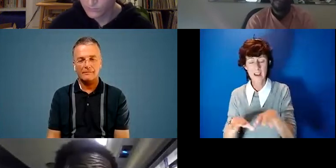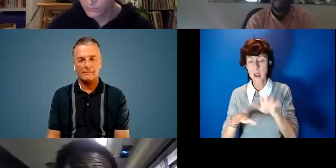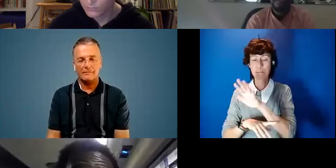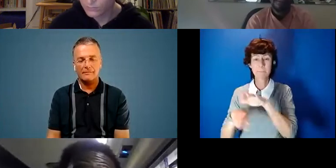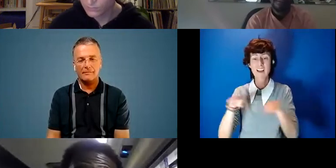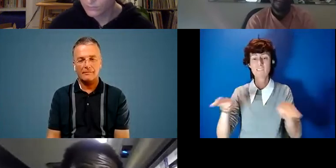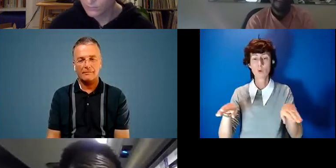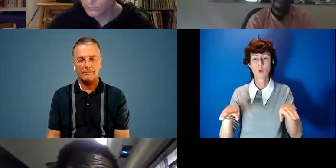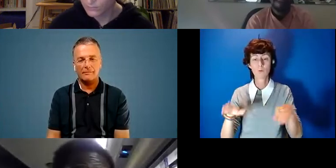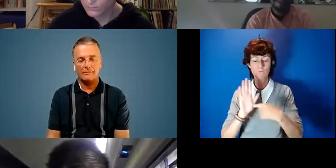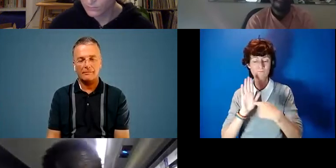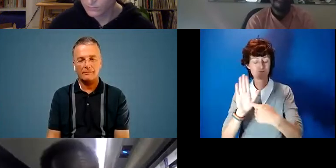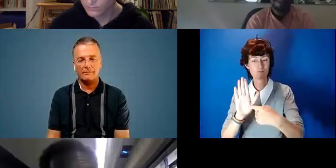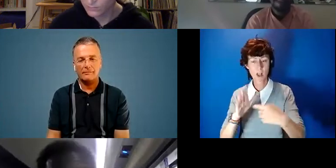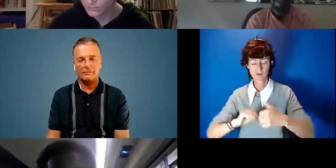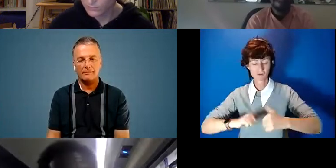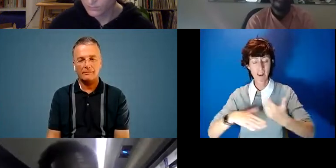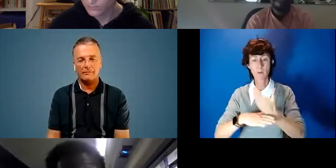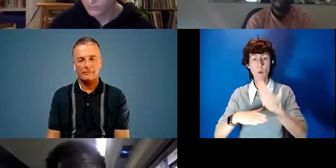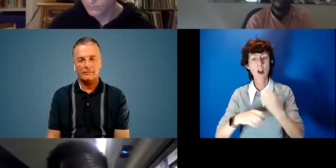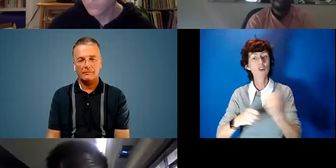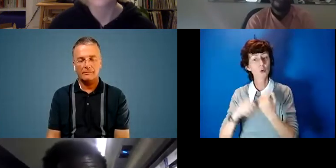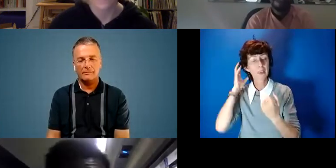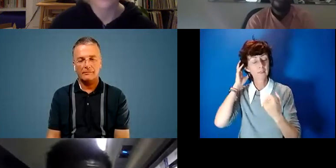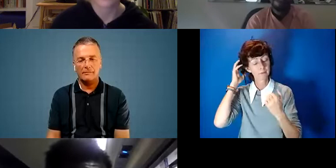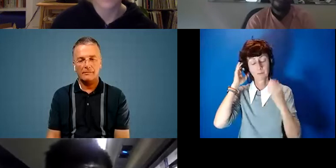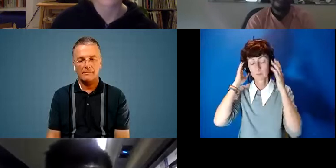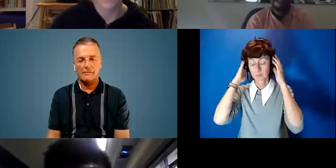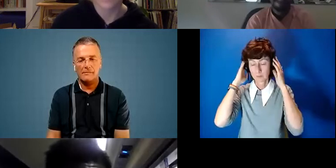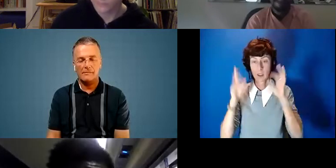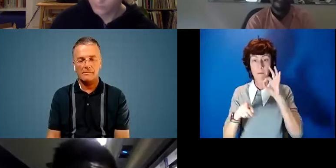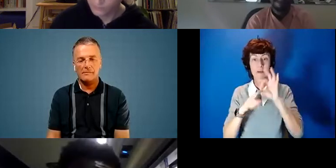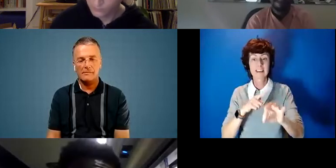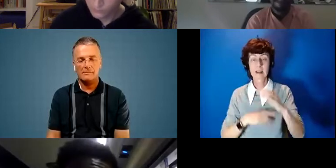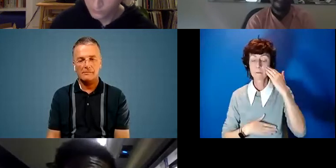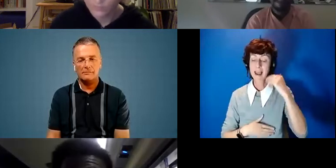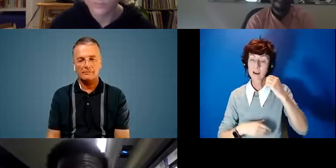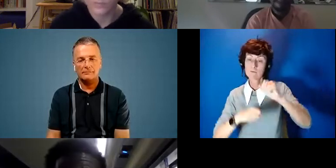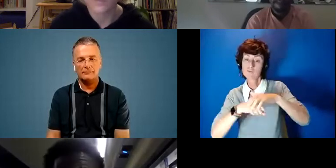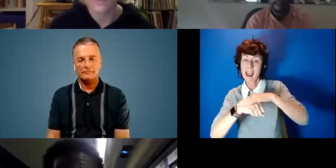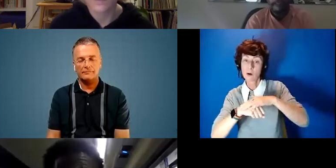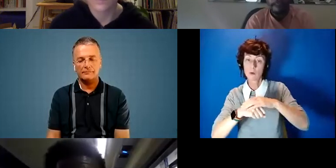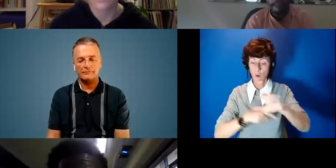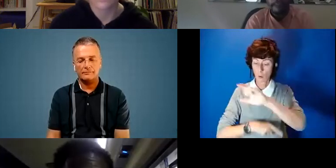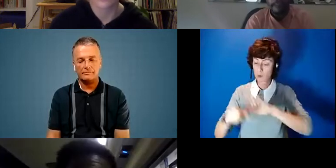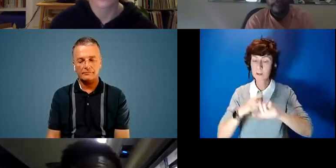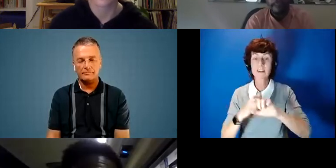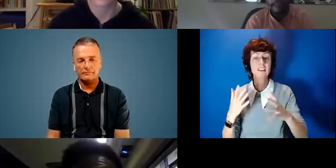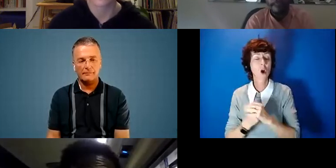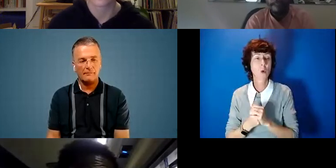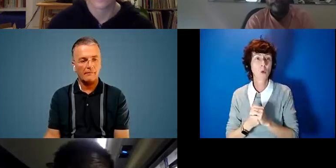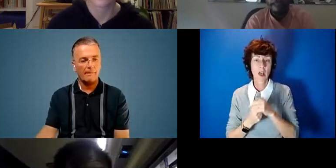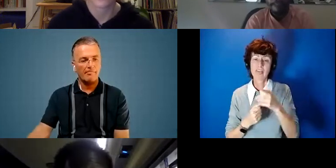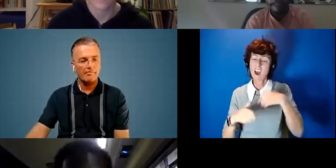highlight all the great work people are doing in various different sectors, particularly from black and brown communities, not exclusively, but, you know, they seem to be the most